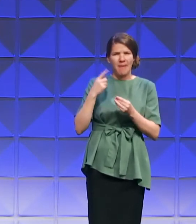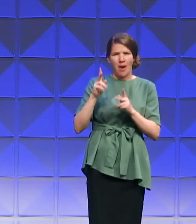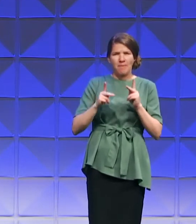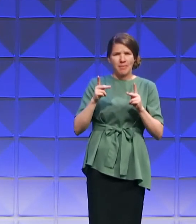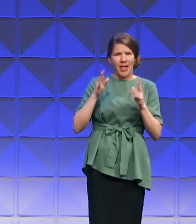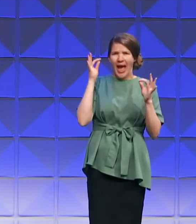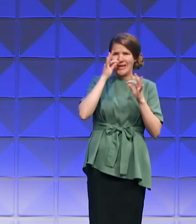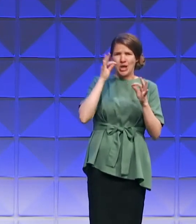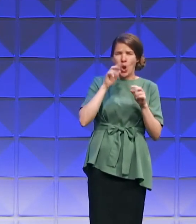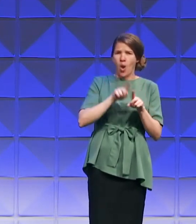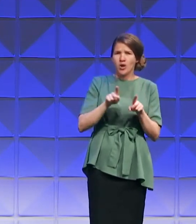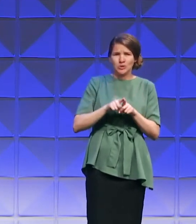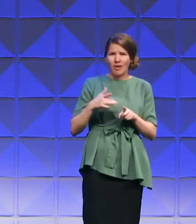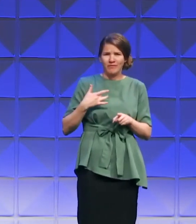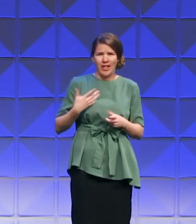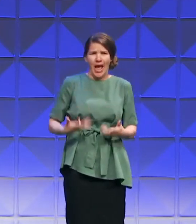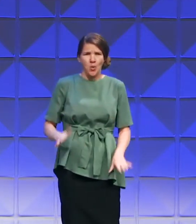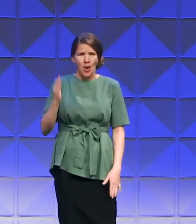didn't want to know.